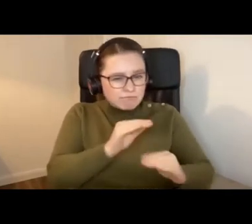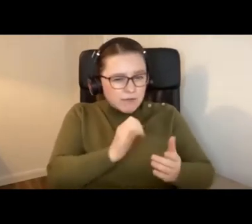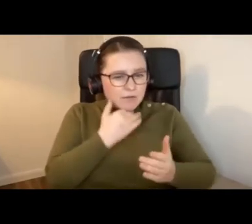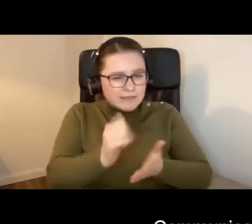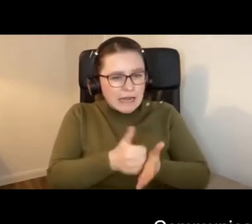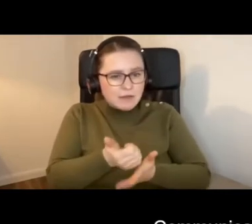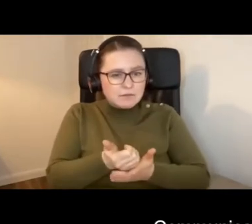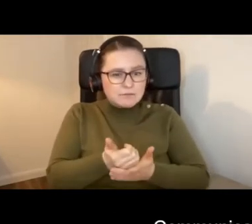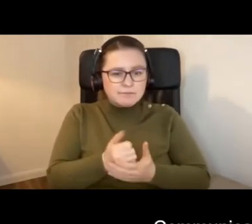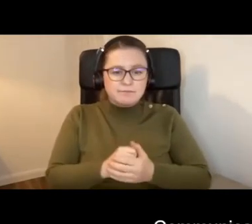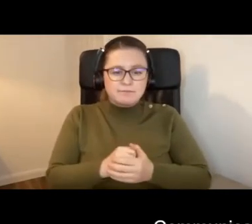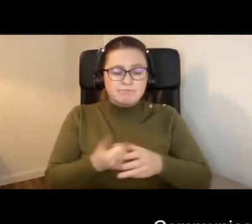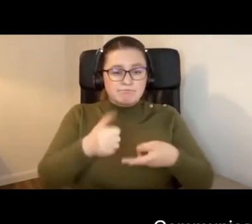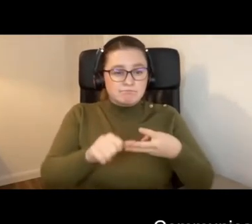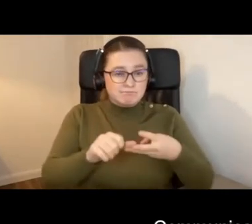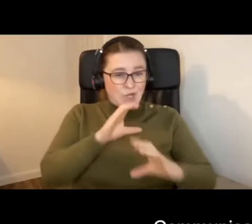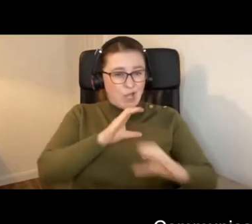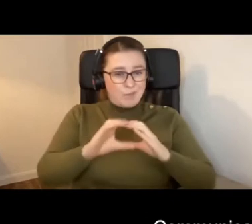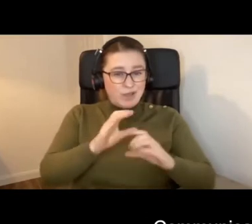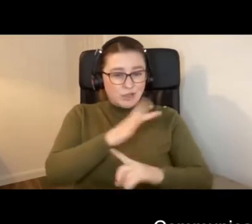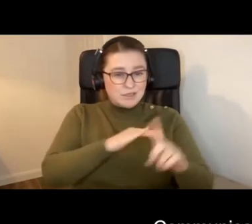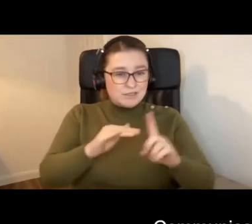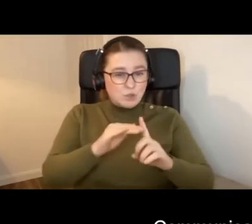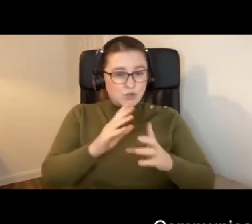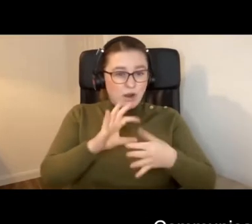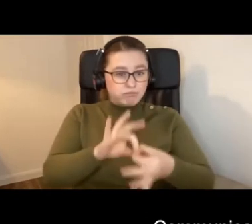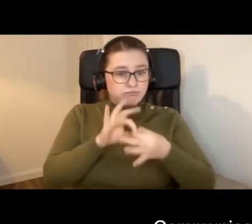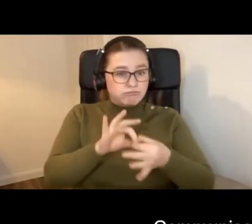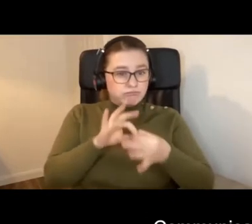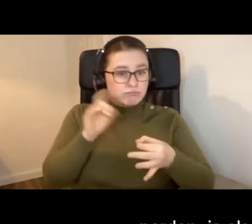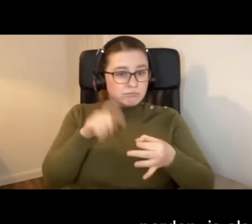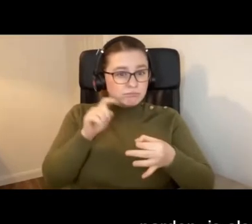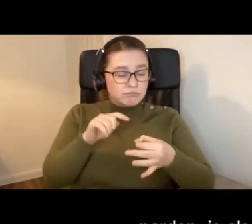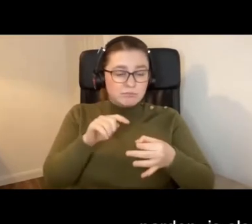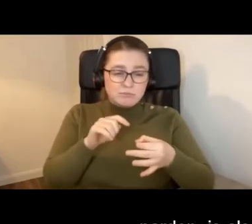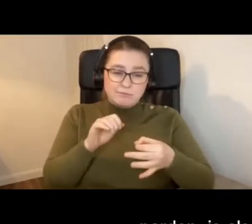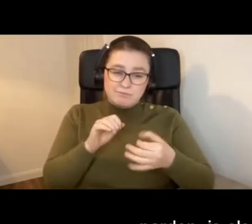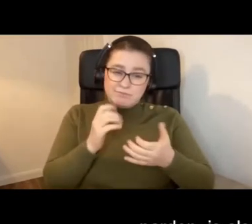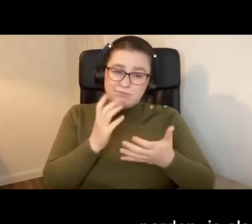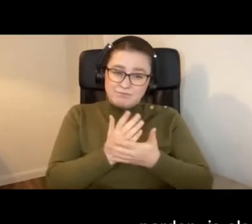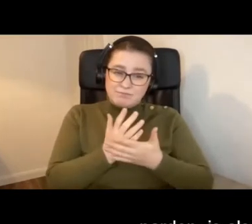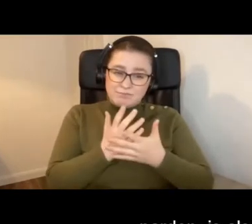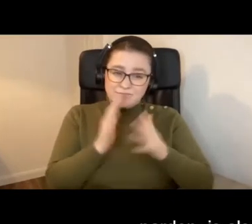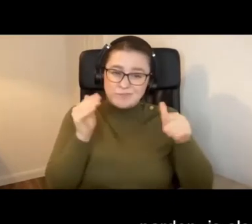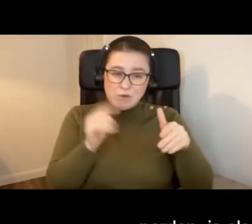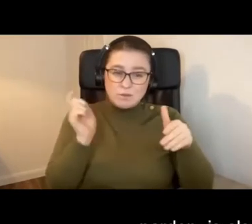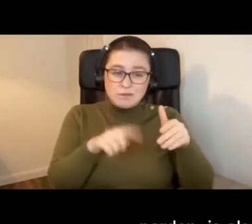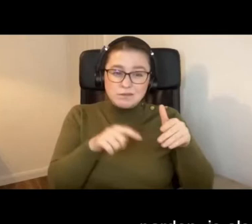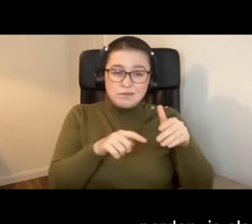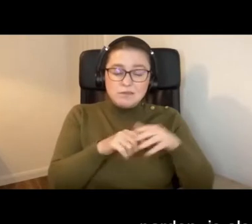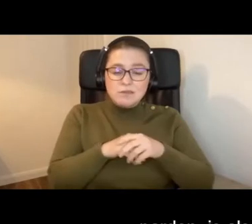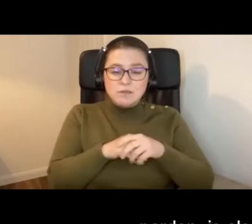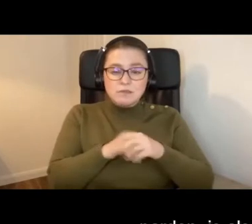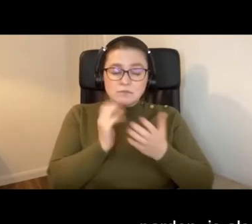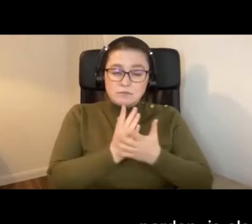And communication and social action, social interaction, I beg your pardon, is also a big driver for us. So